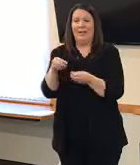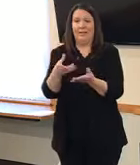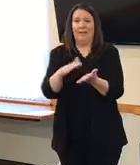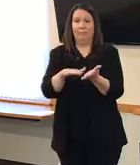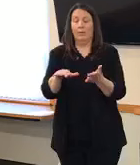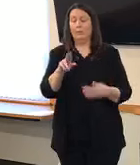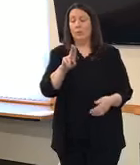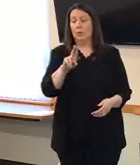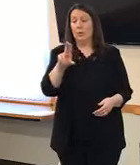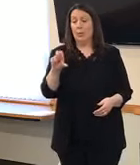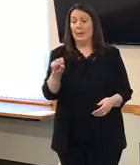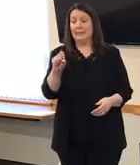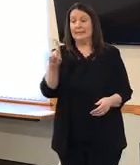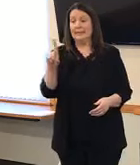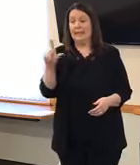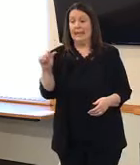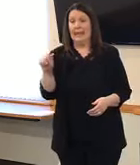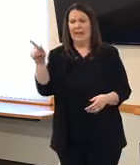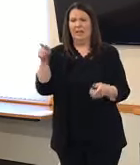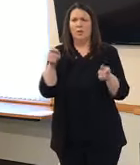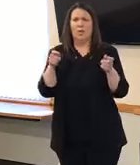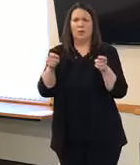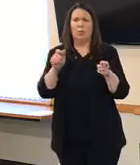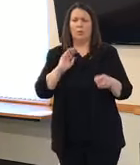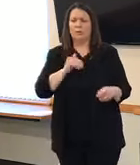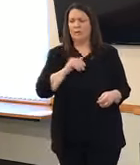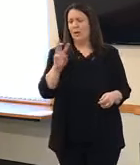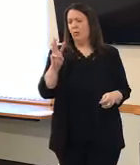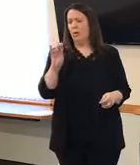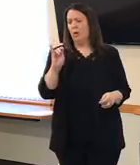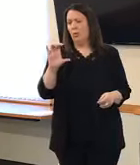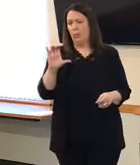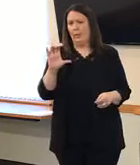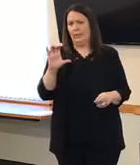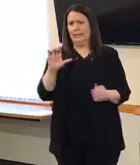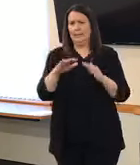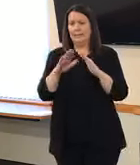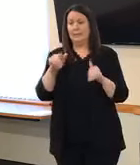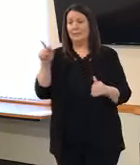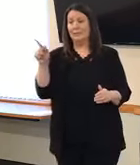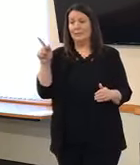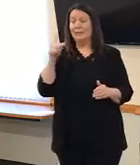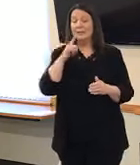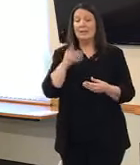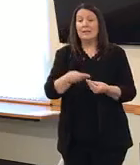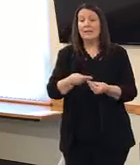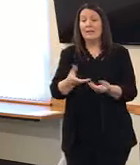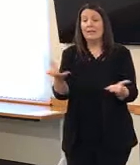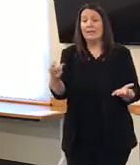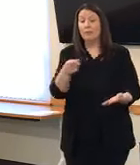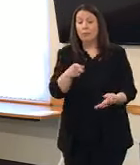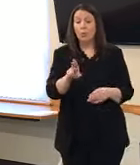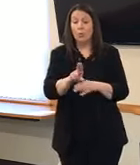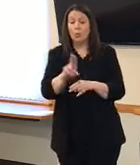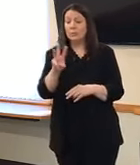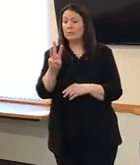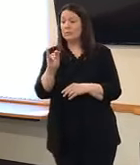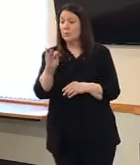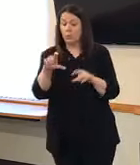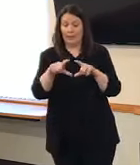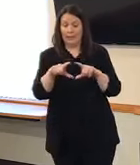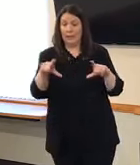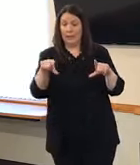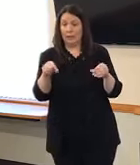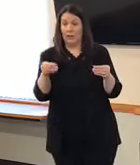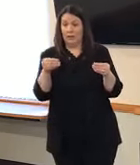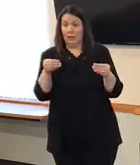So the USDA, which oversees our WIC programs throughout states, issued a waiver that allows individuals to gain